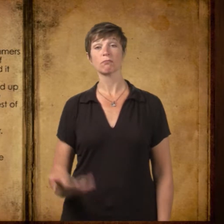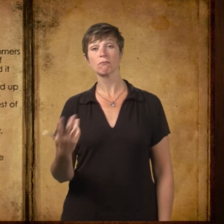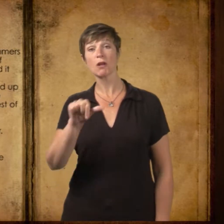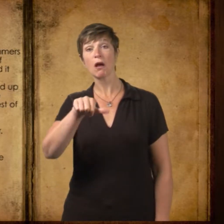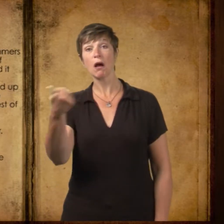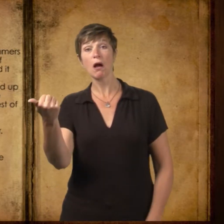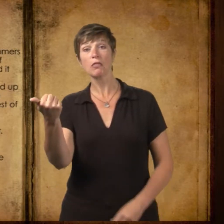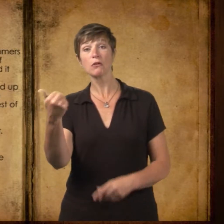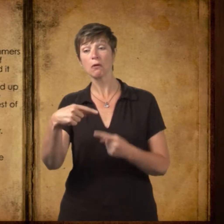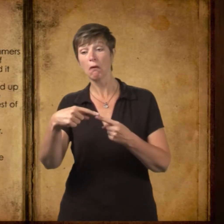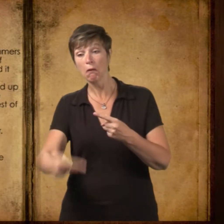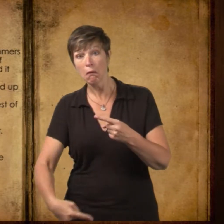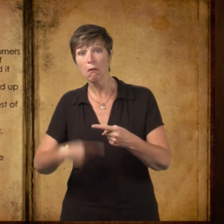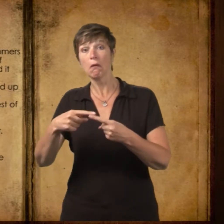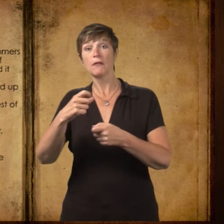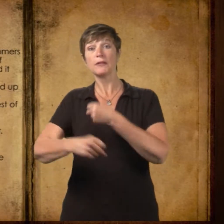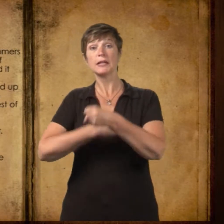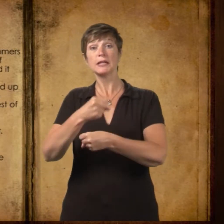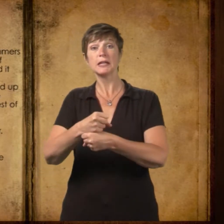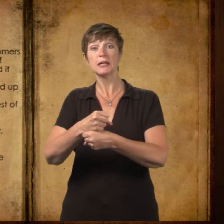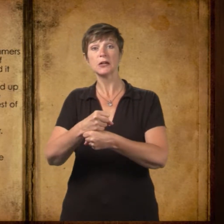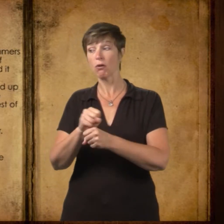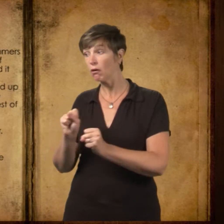The rest of the year, the box was put away.